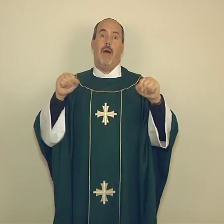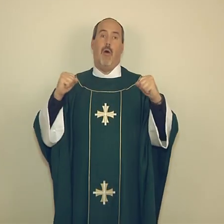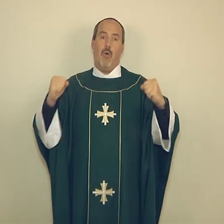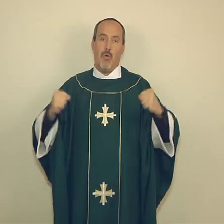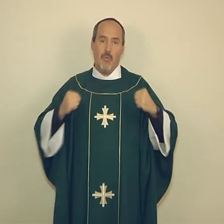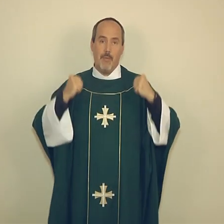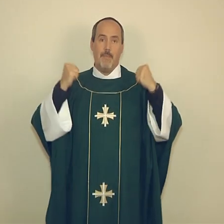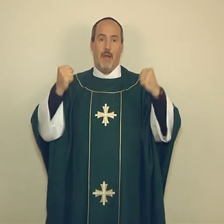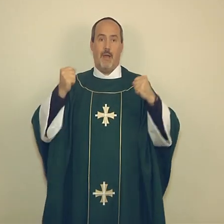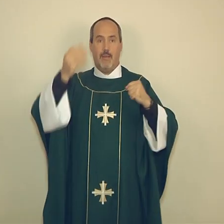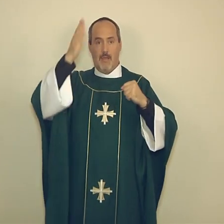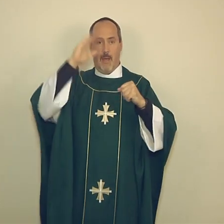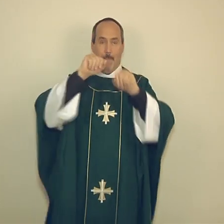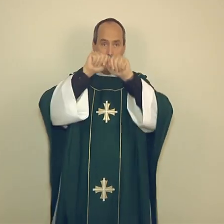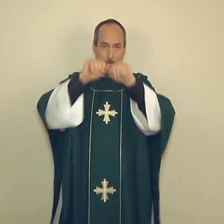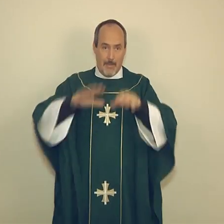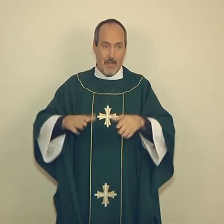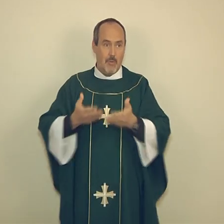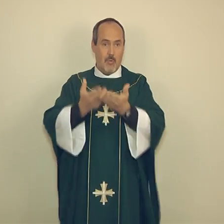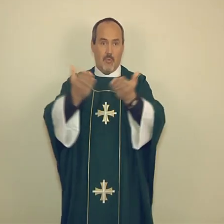May almighty God bless you.